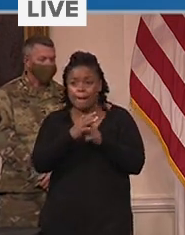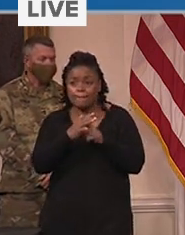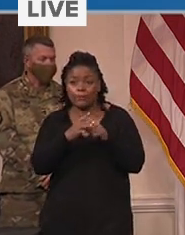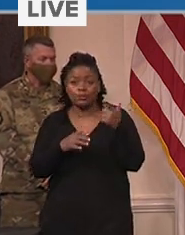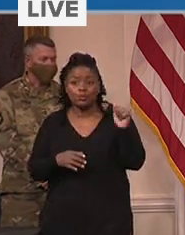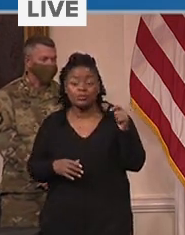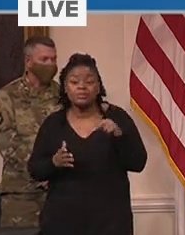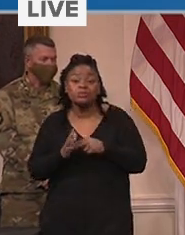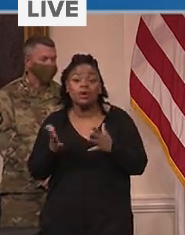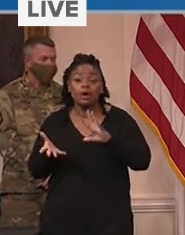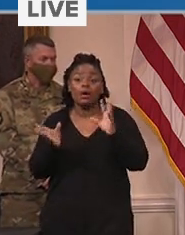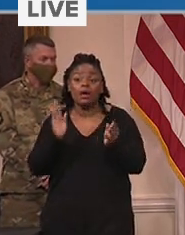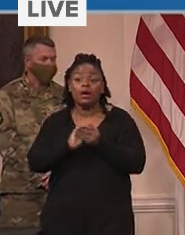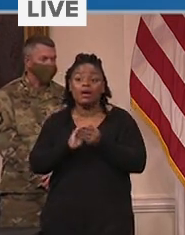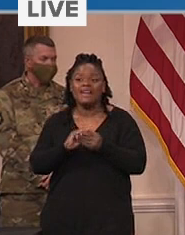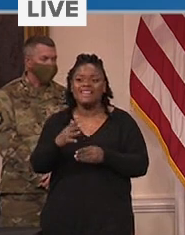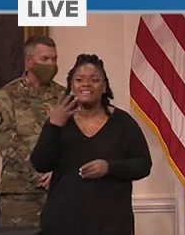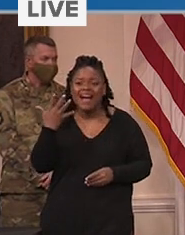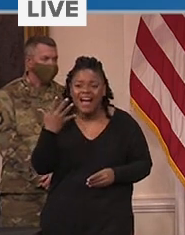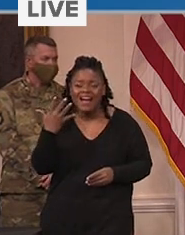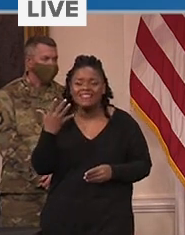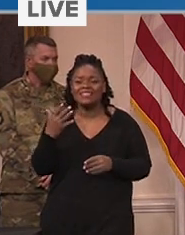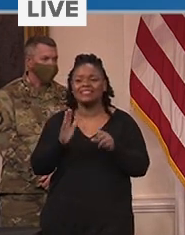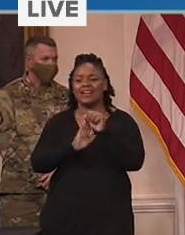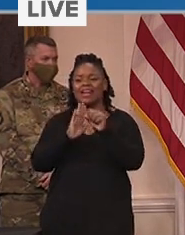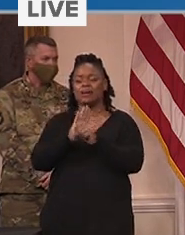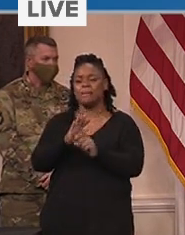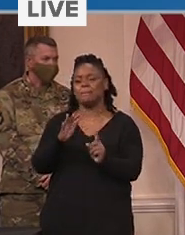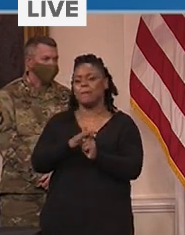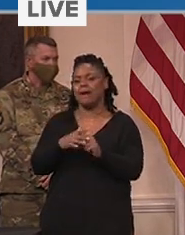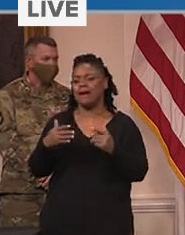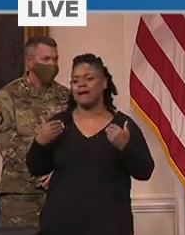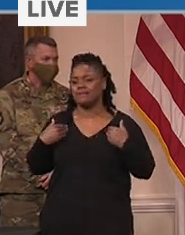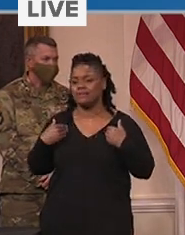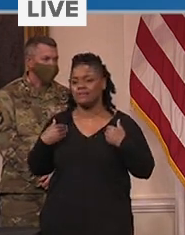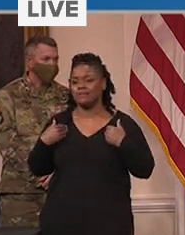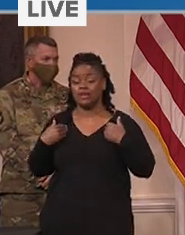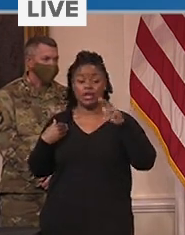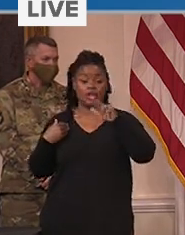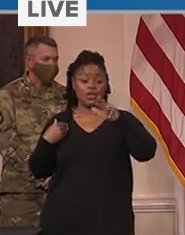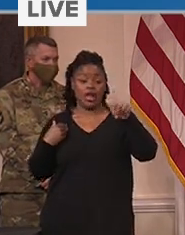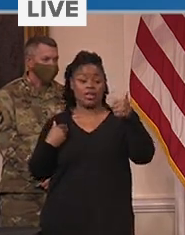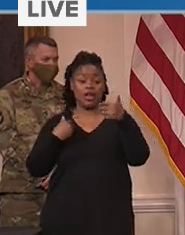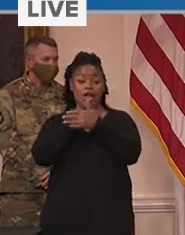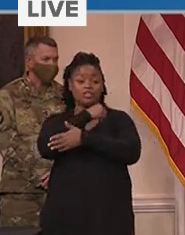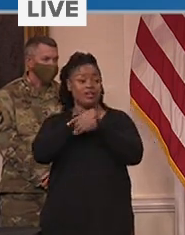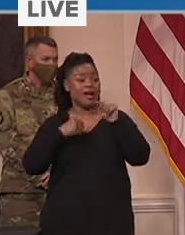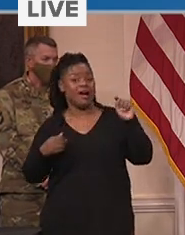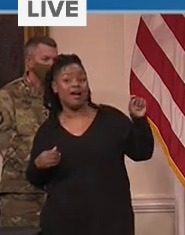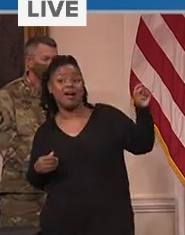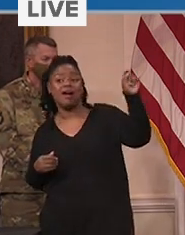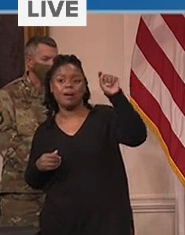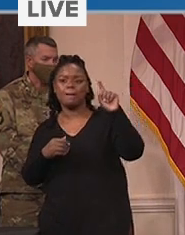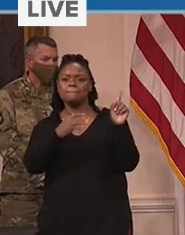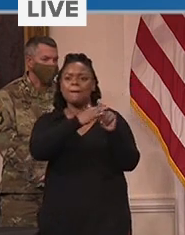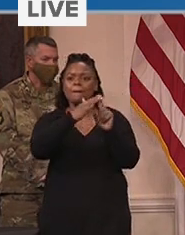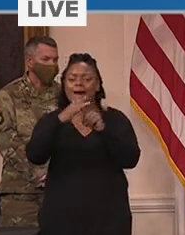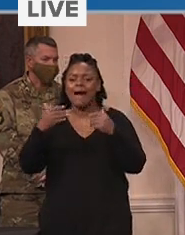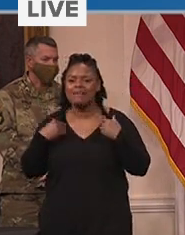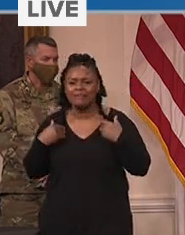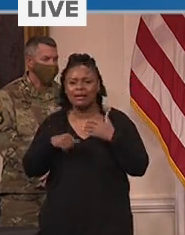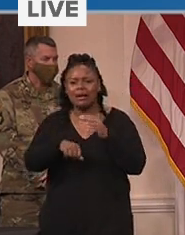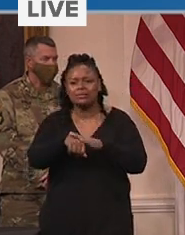five states and at least thirty three countries so far. Our public health laboratory